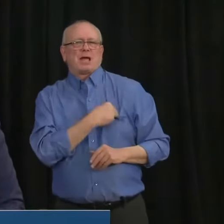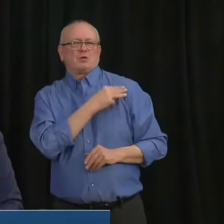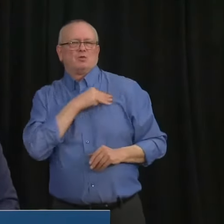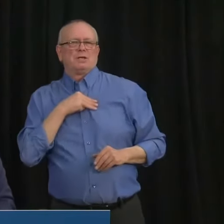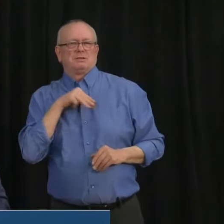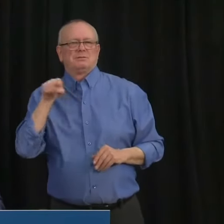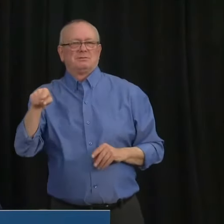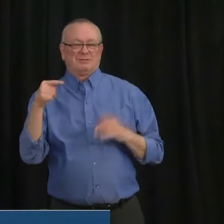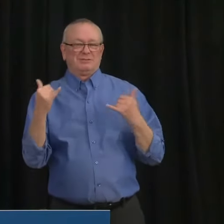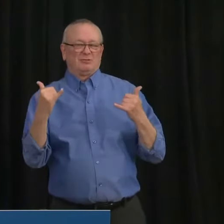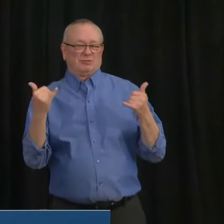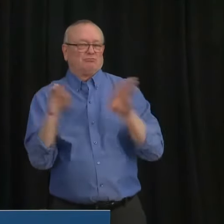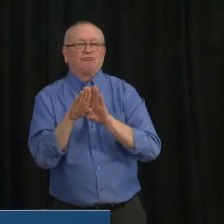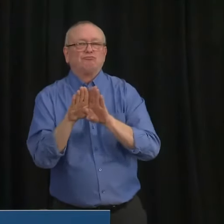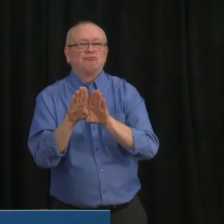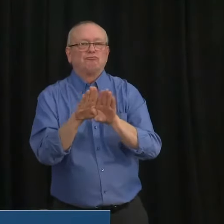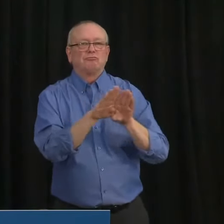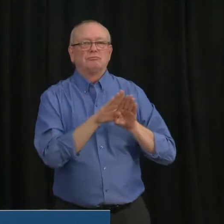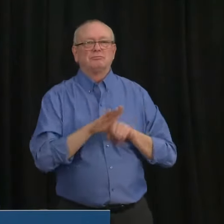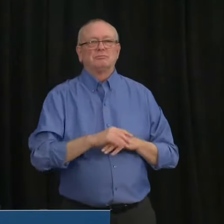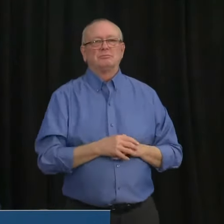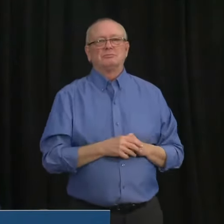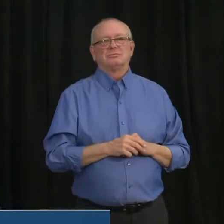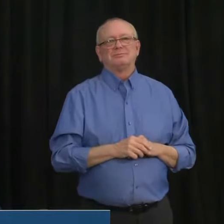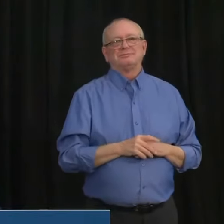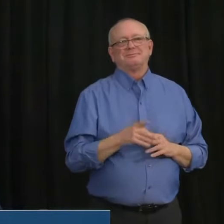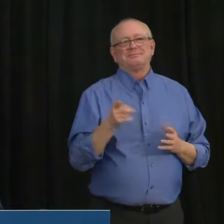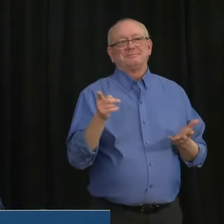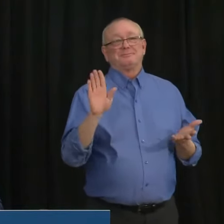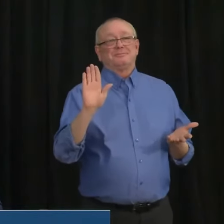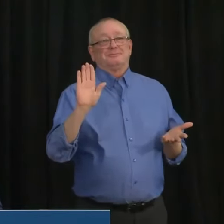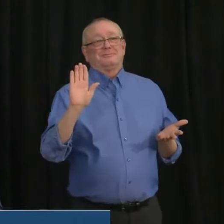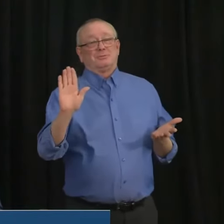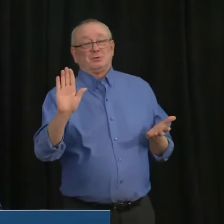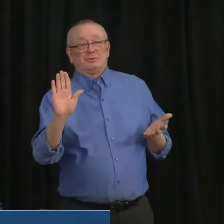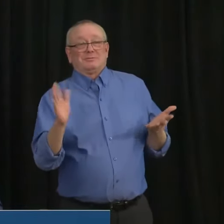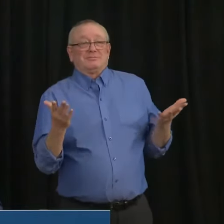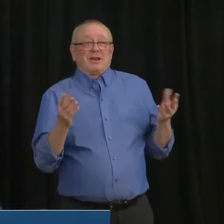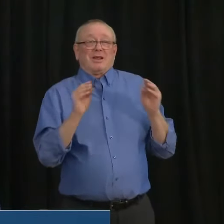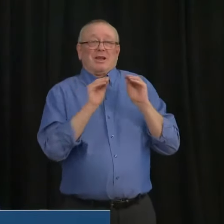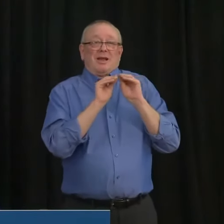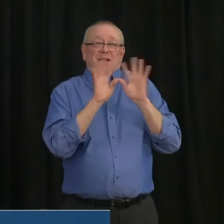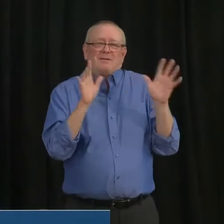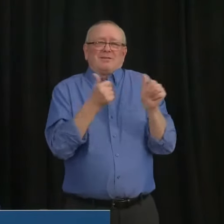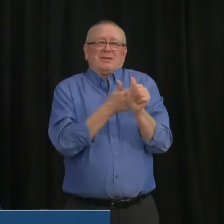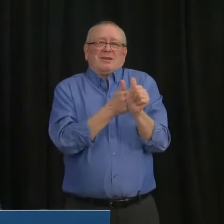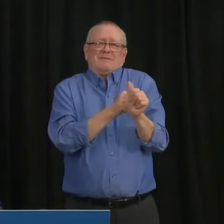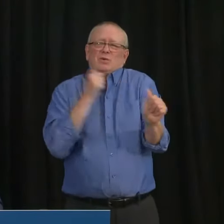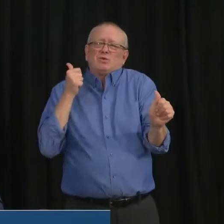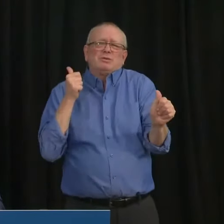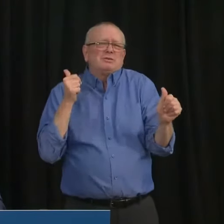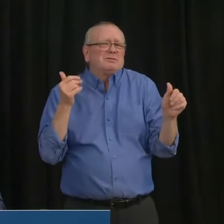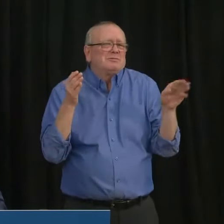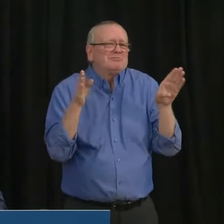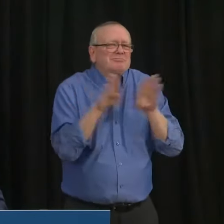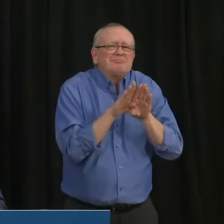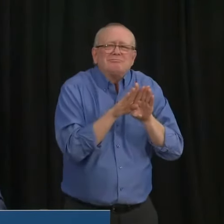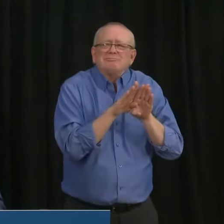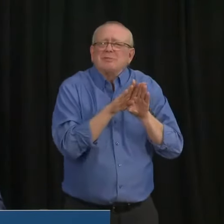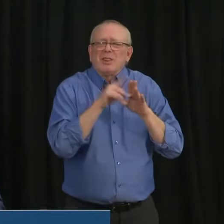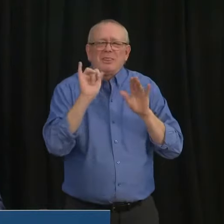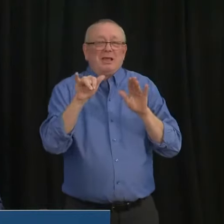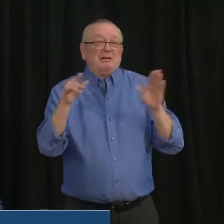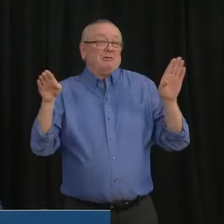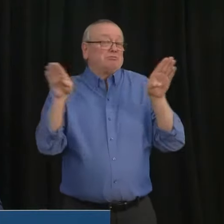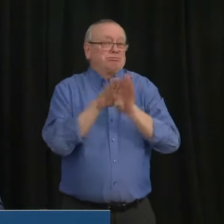Obviously, we would like to do everything possible to avoid that because of the devastating impact it would have. And let me pause there